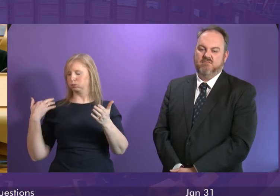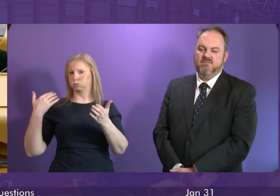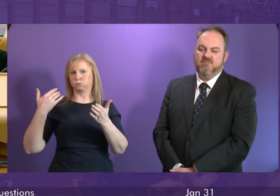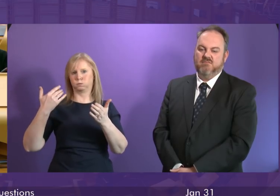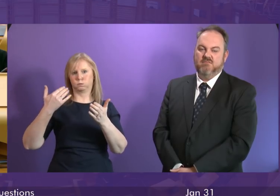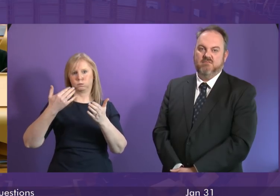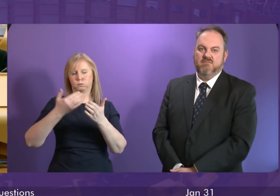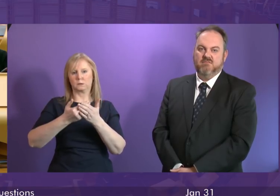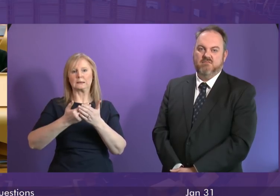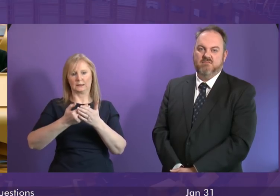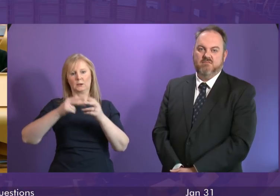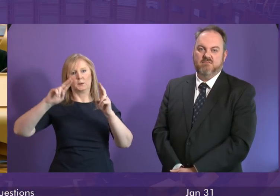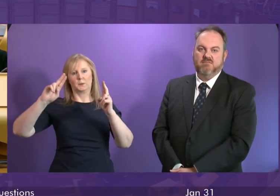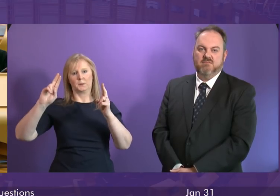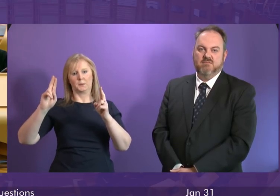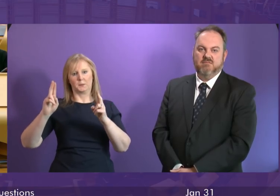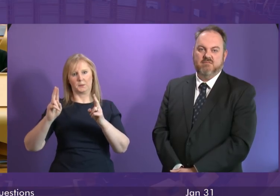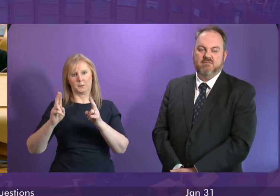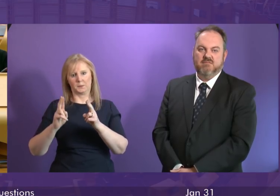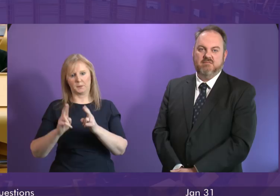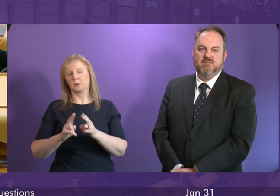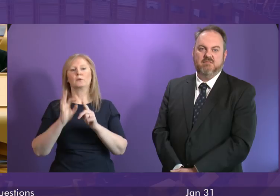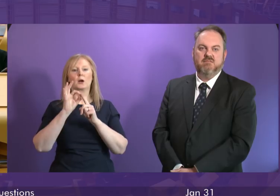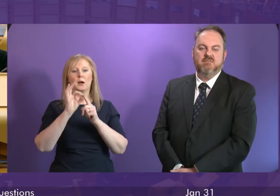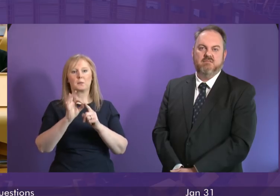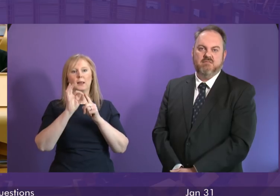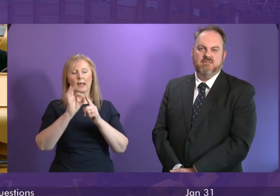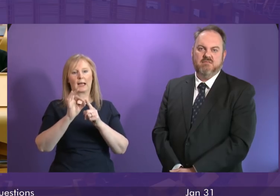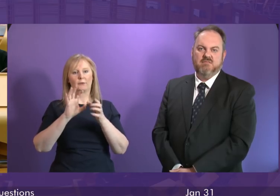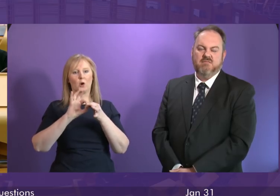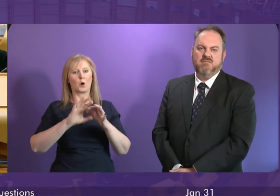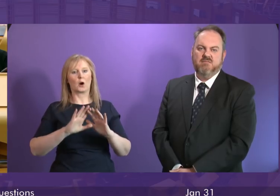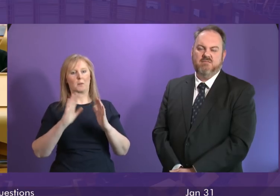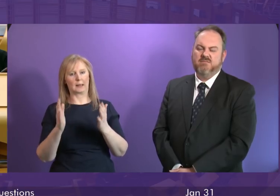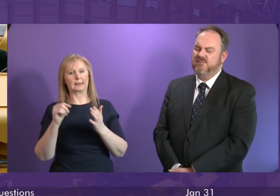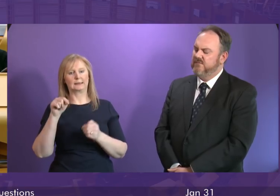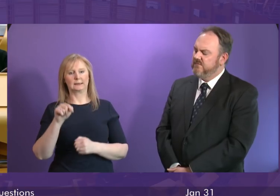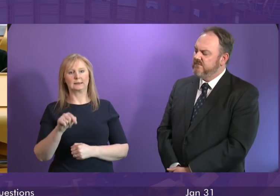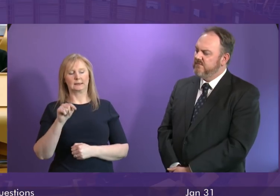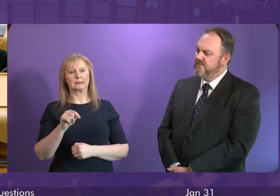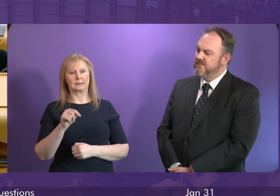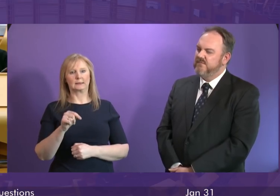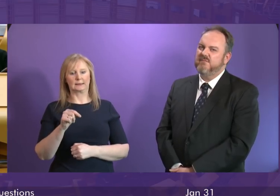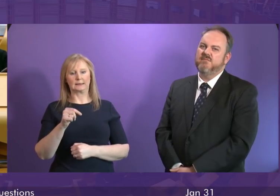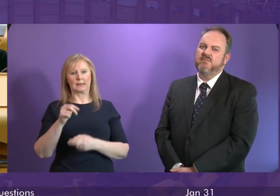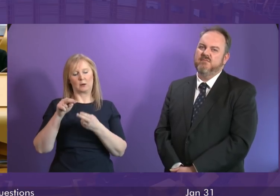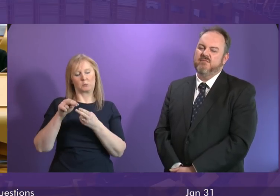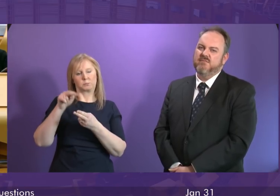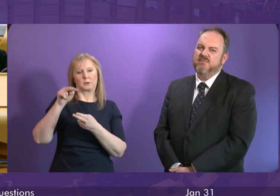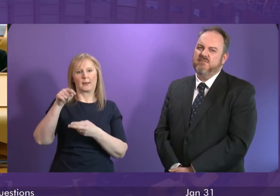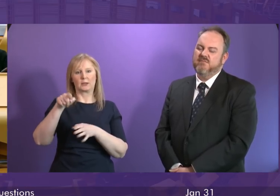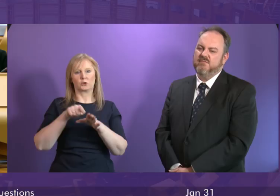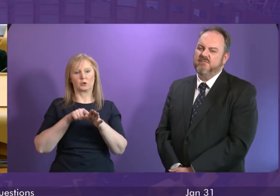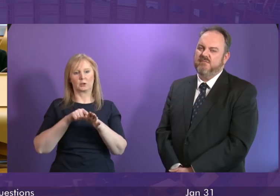a significant decrease in the number of applications for homelessness applications. The slight rise this year